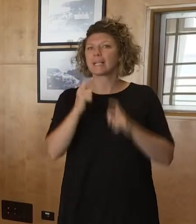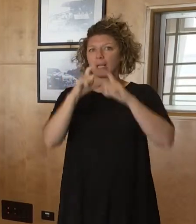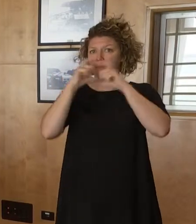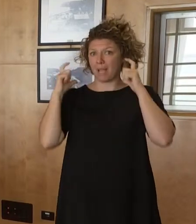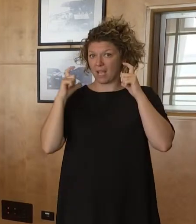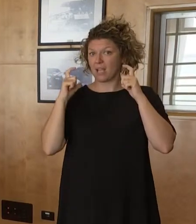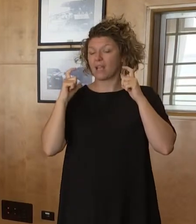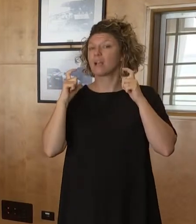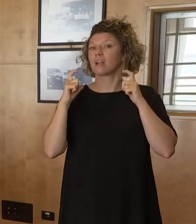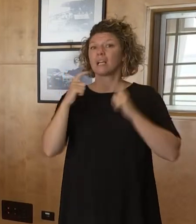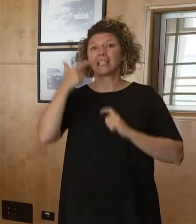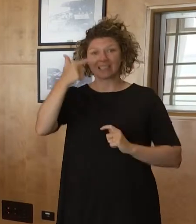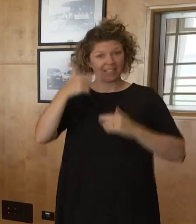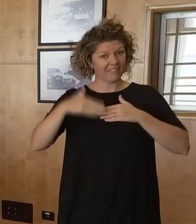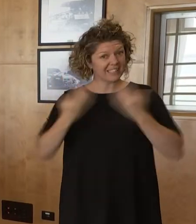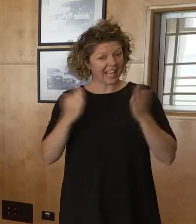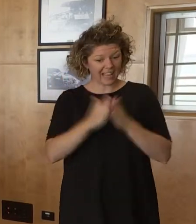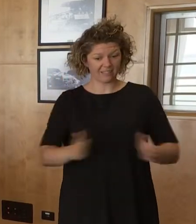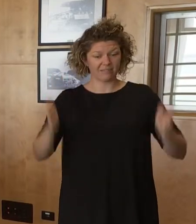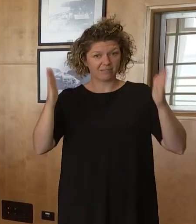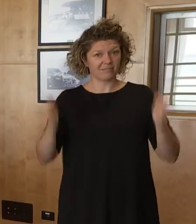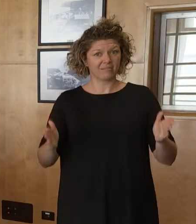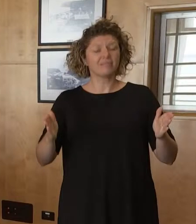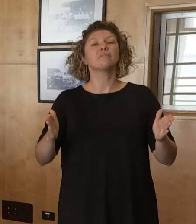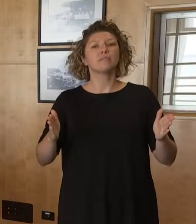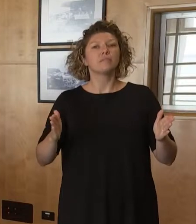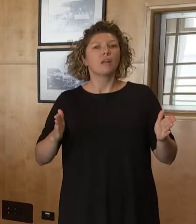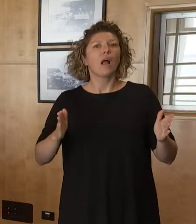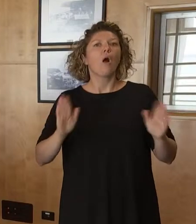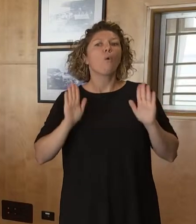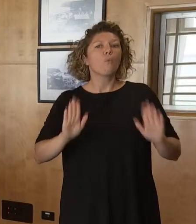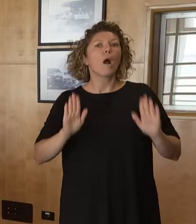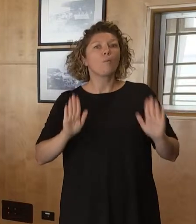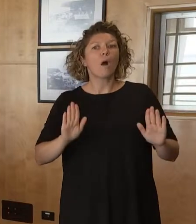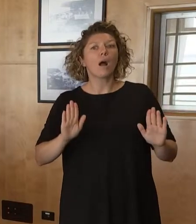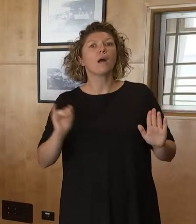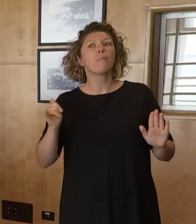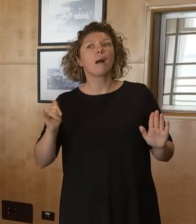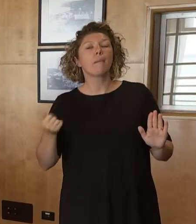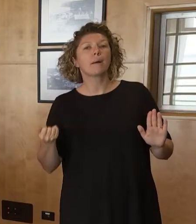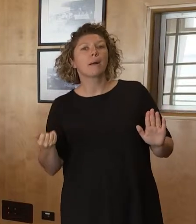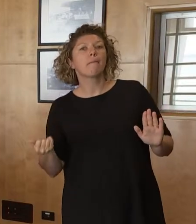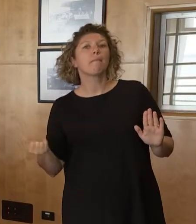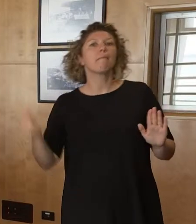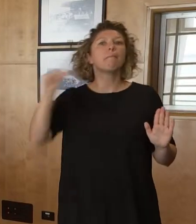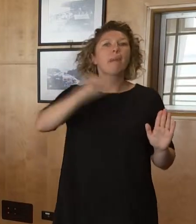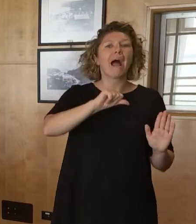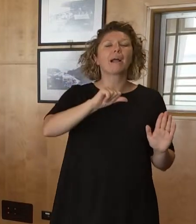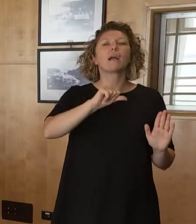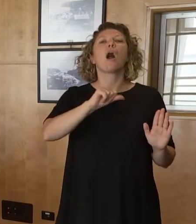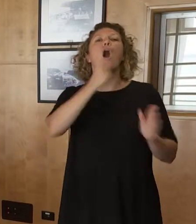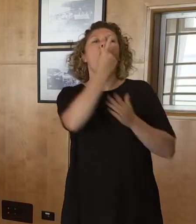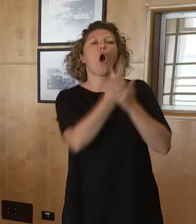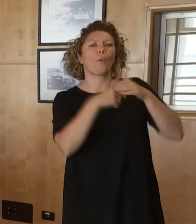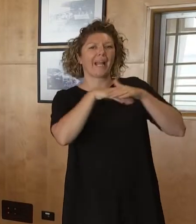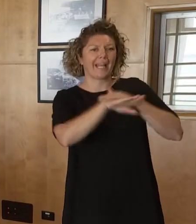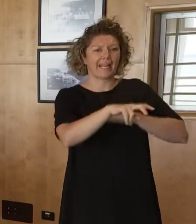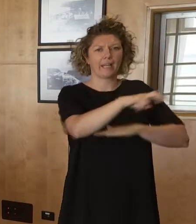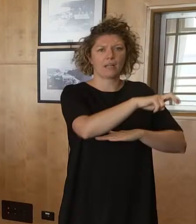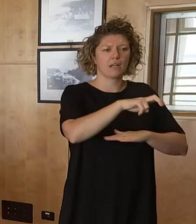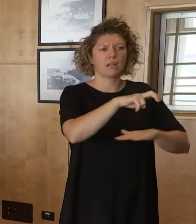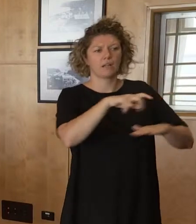mandate will come in for seven days at this stage and then it's anticipated would revert back to the indoor mask mandate. So this is just acknowledging